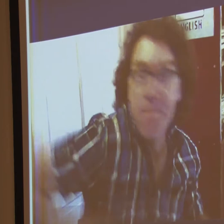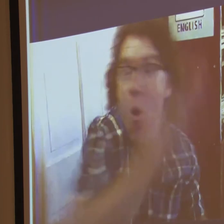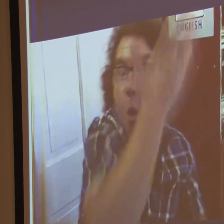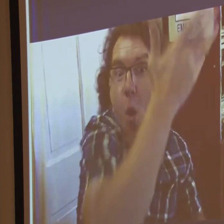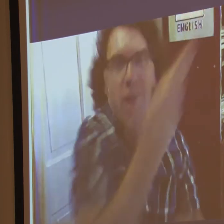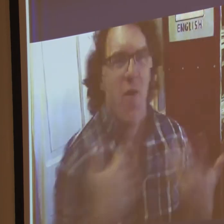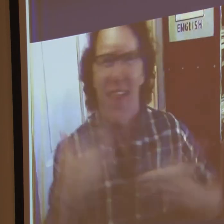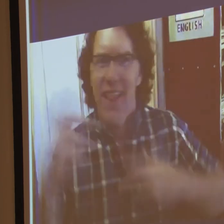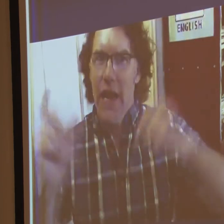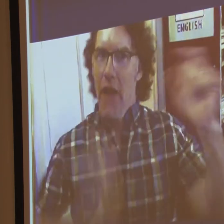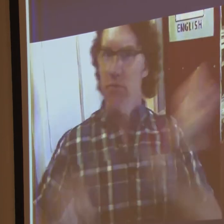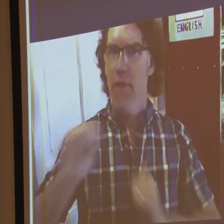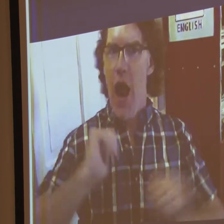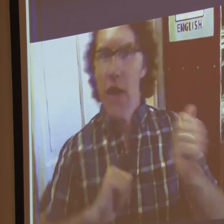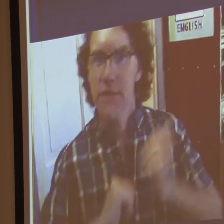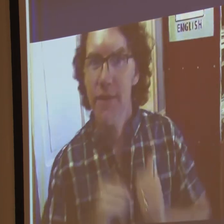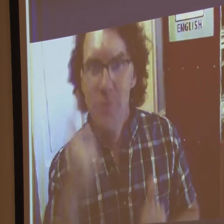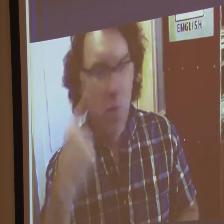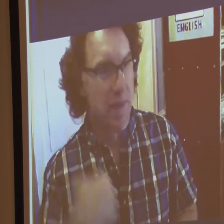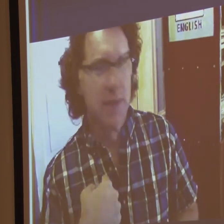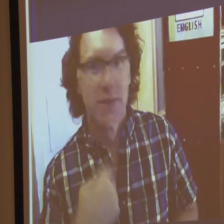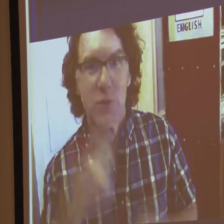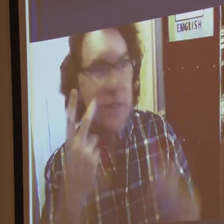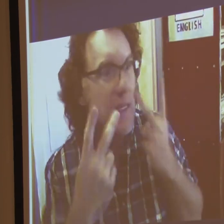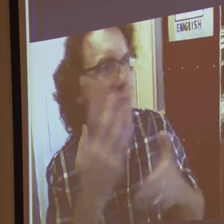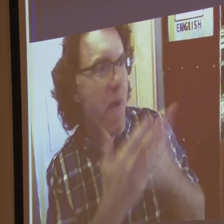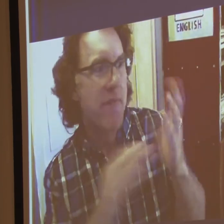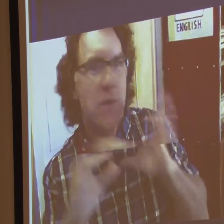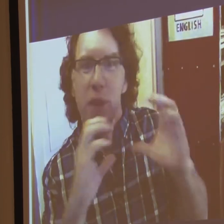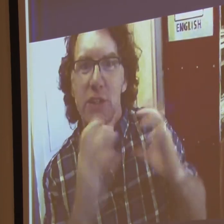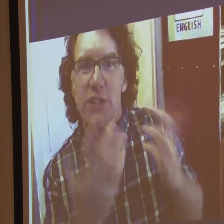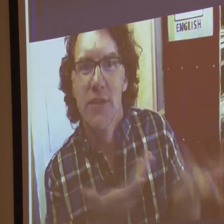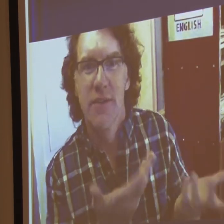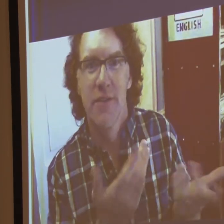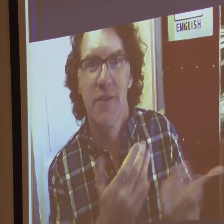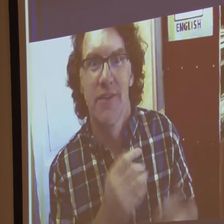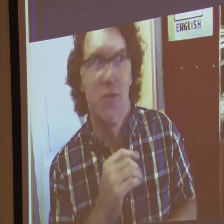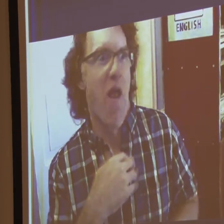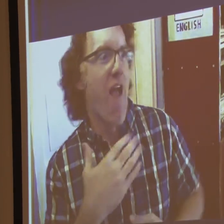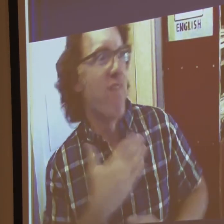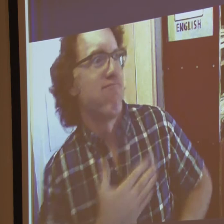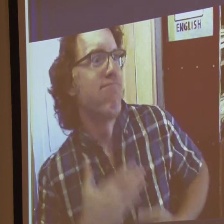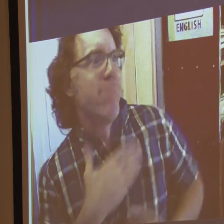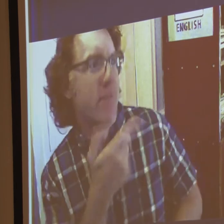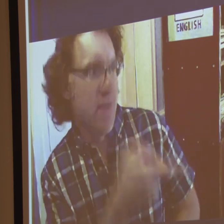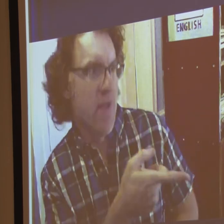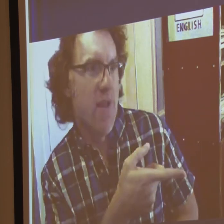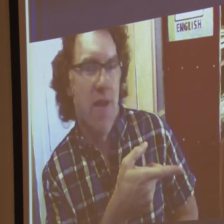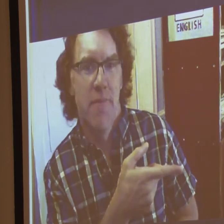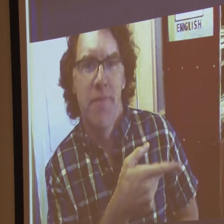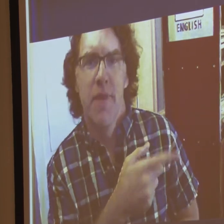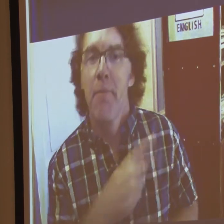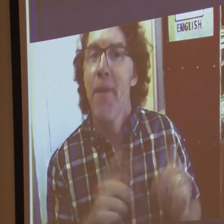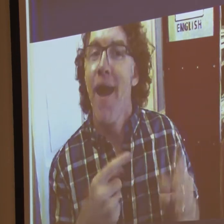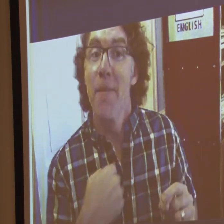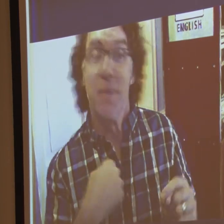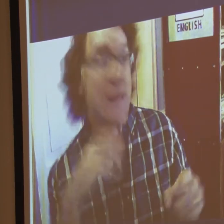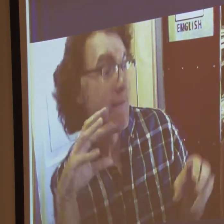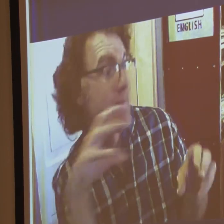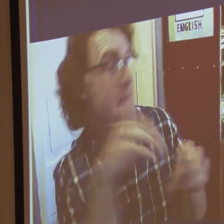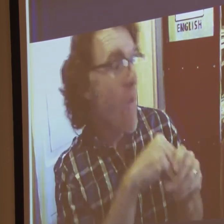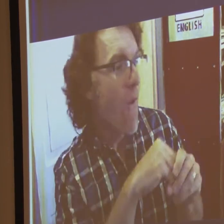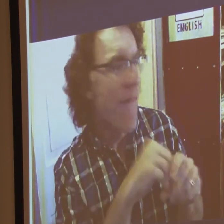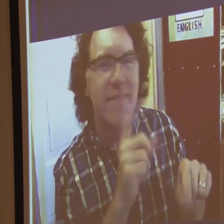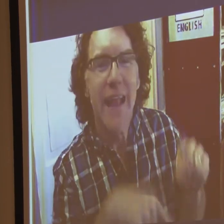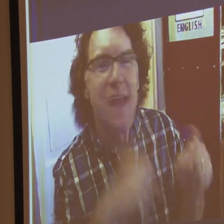looking silly maybe, miming and acting things out, even though they didn't know sign language. So I became friends with many of them and I really enjoyed them.